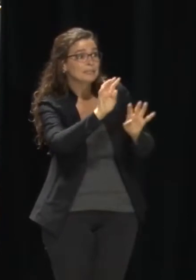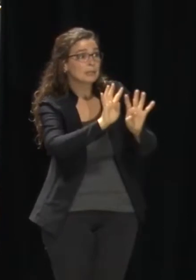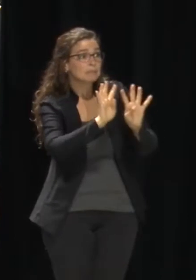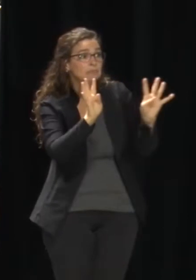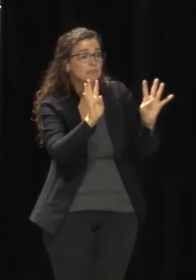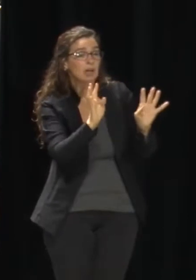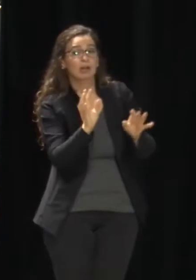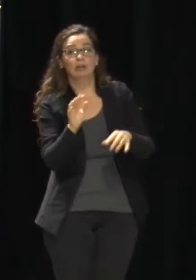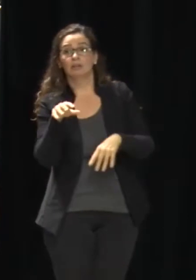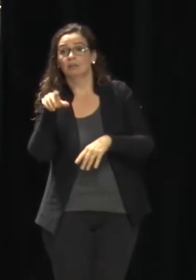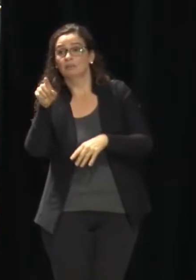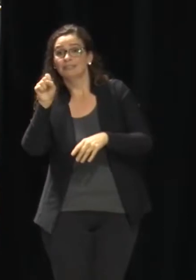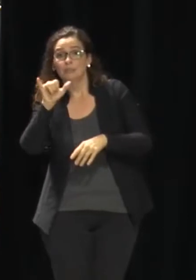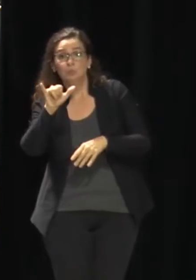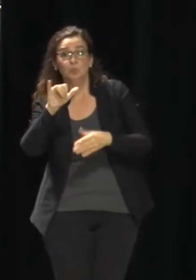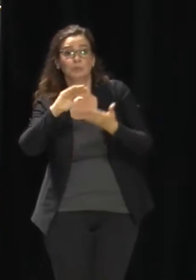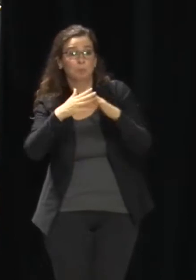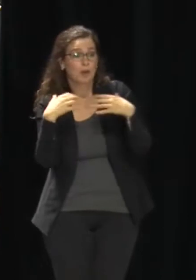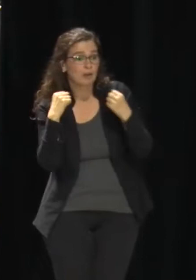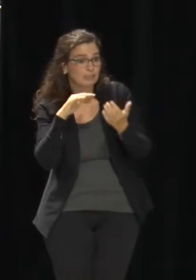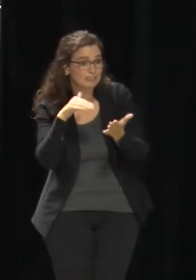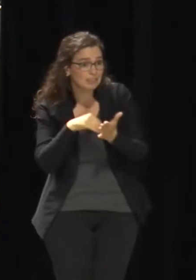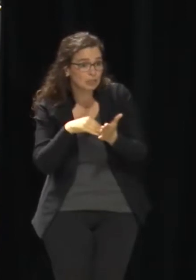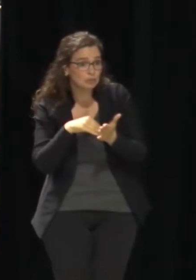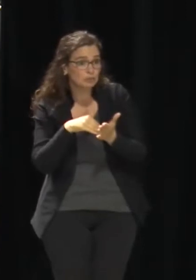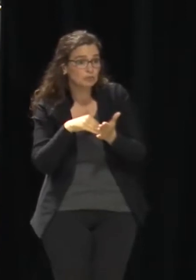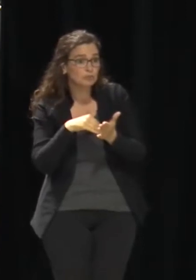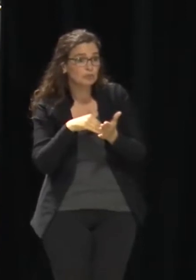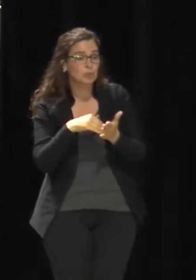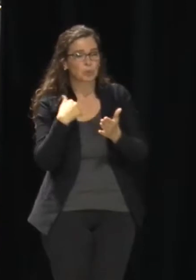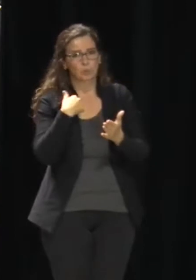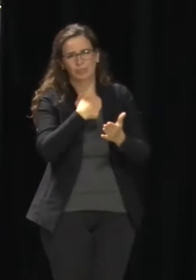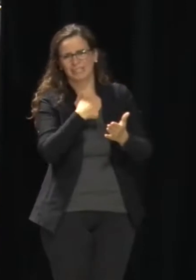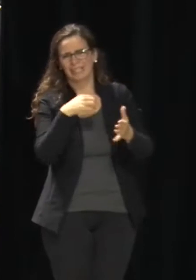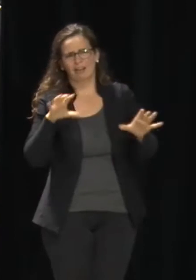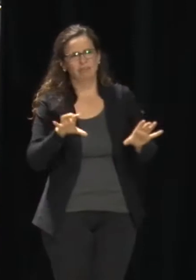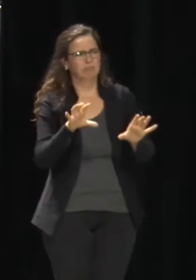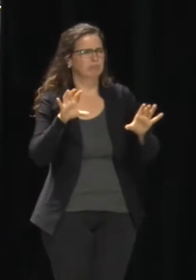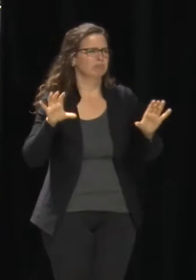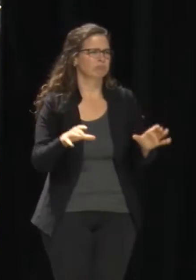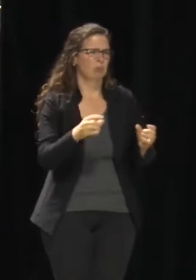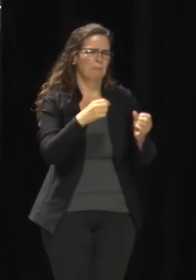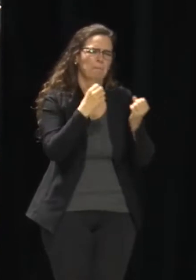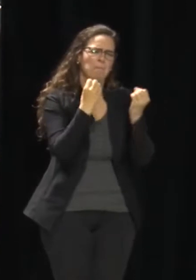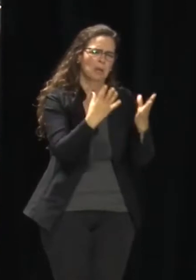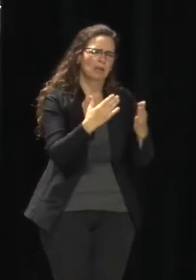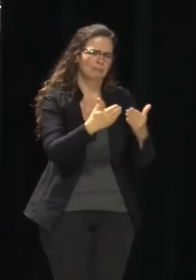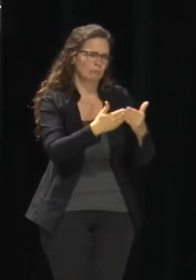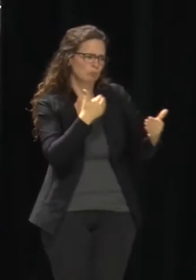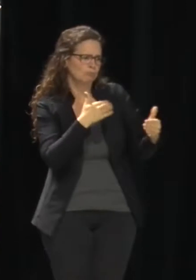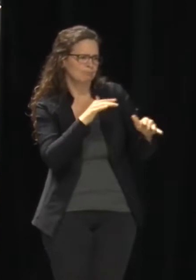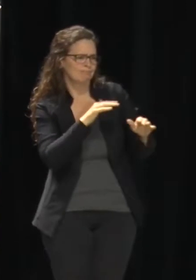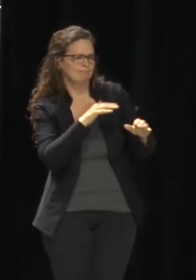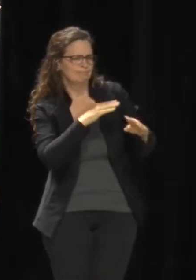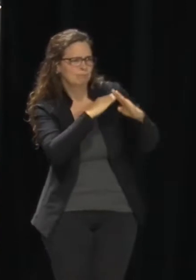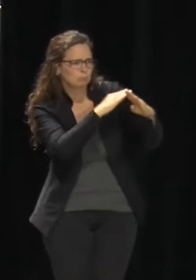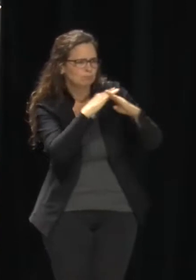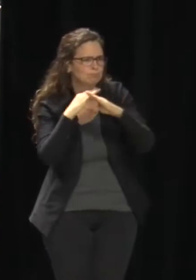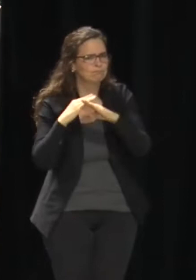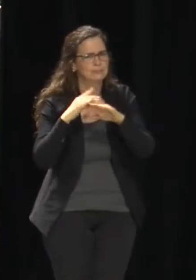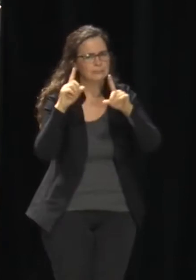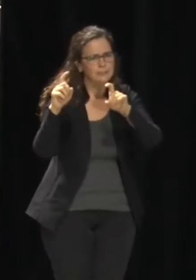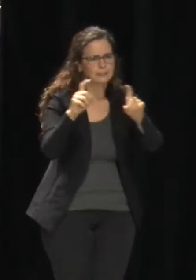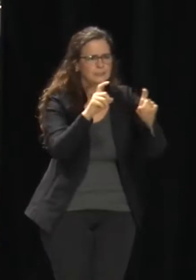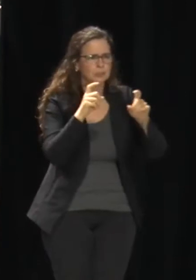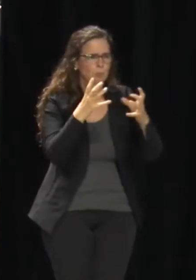plan moving forward for proactive testing in schools, all this is done with saliva tests. Over the last seven days,